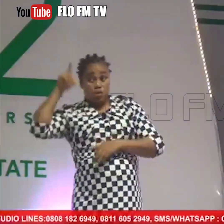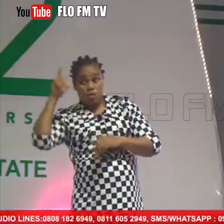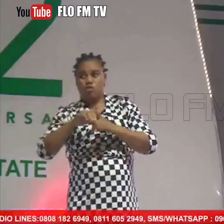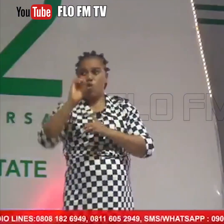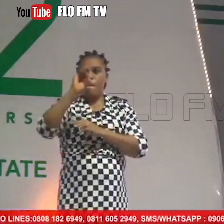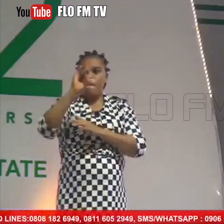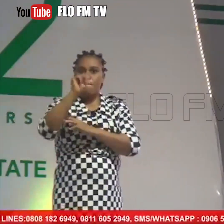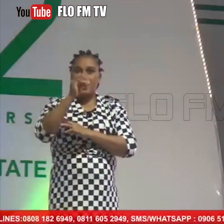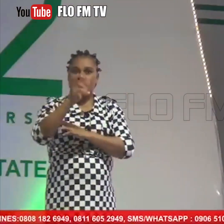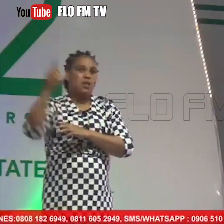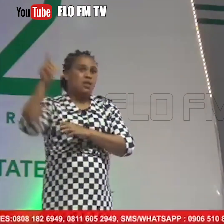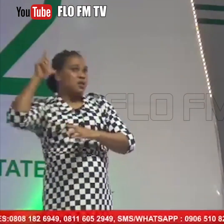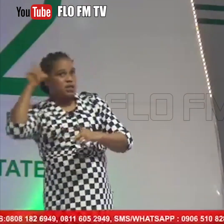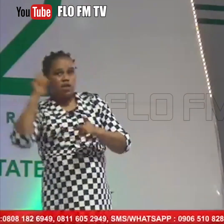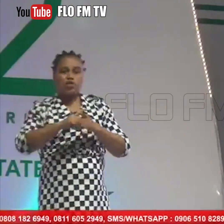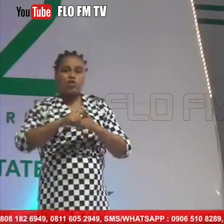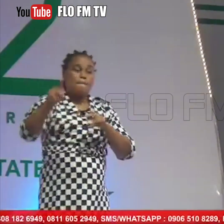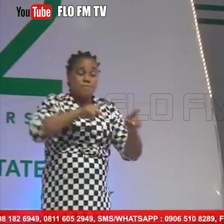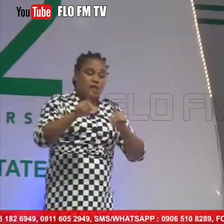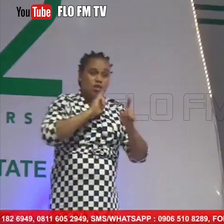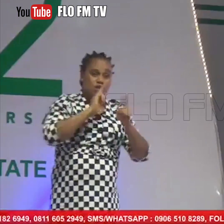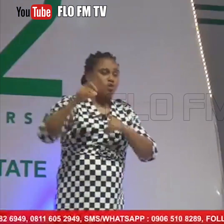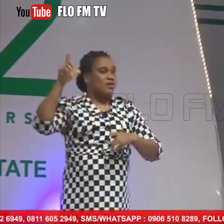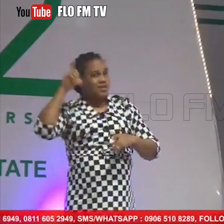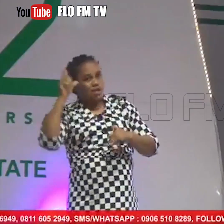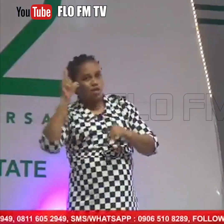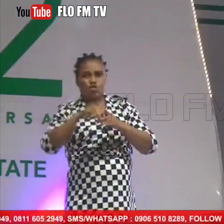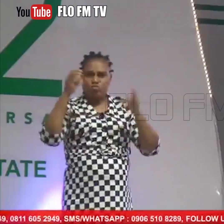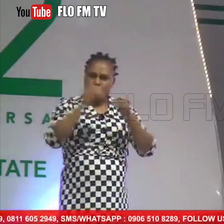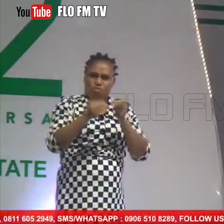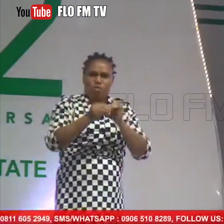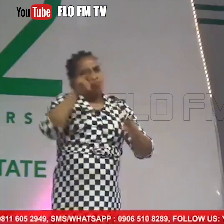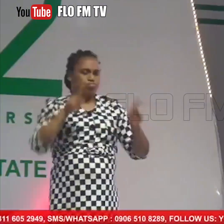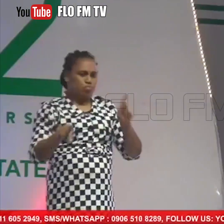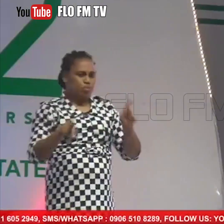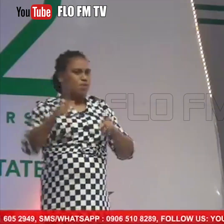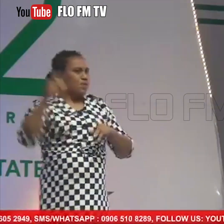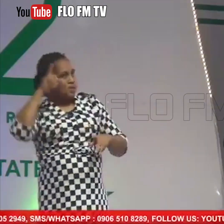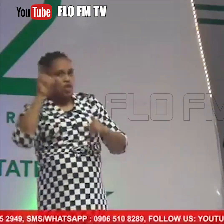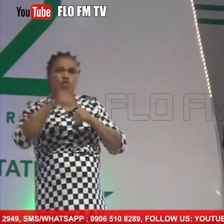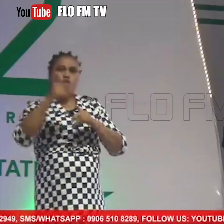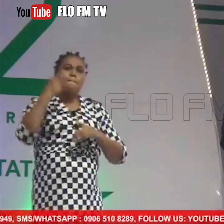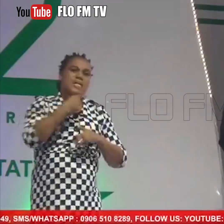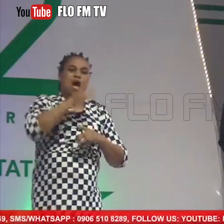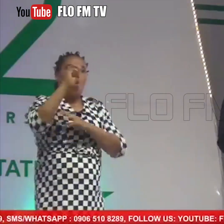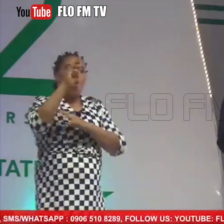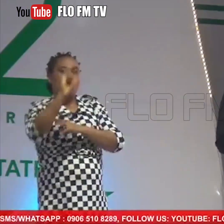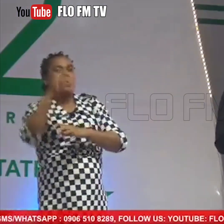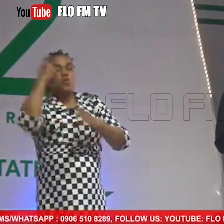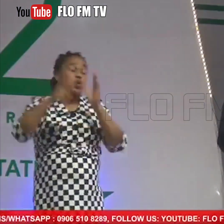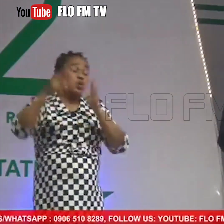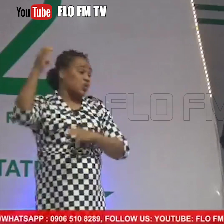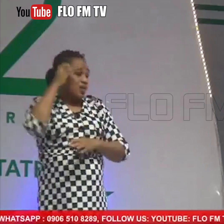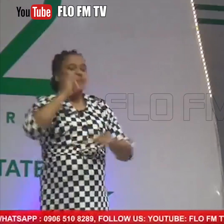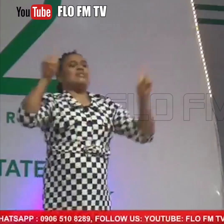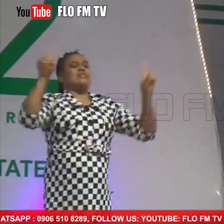speak before, listen to Patutomi, listen to a couple of people, listen to P2B, what you hear